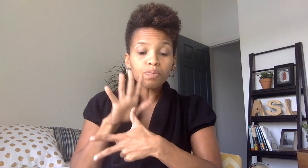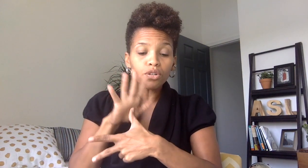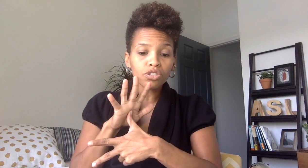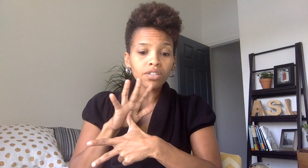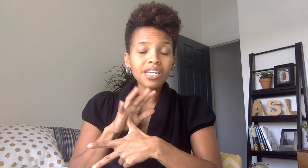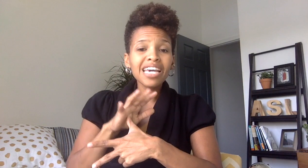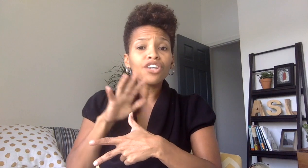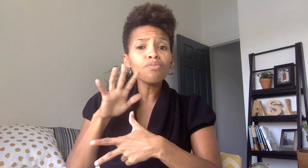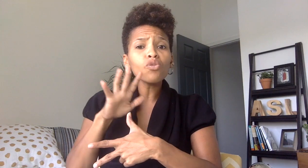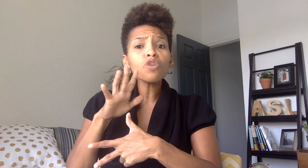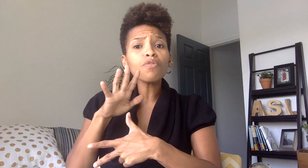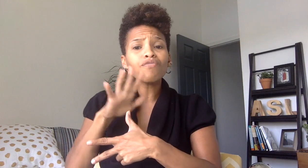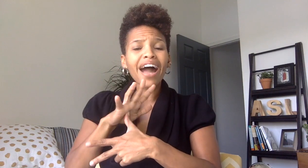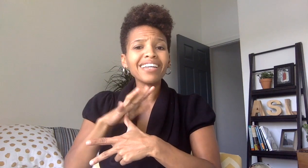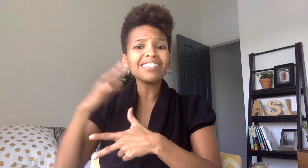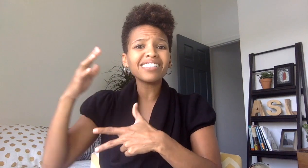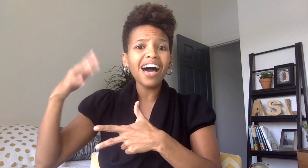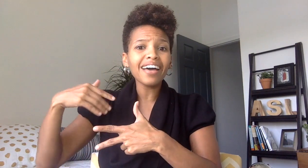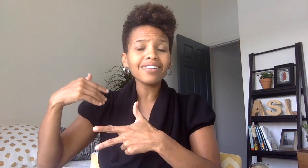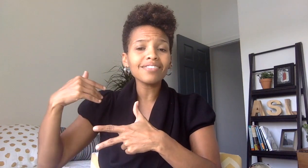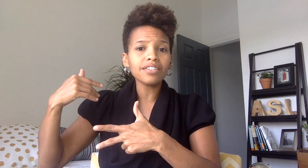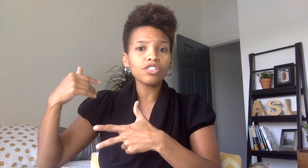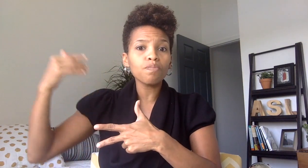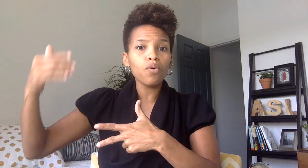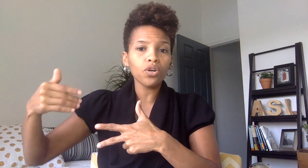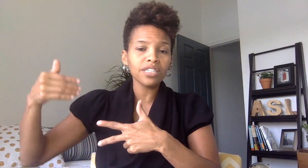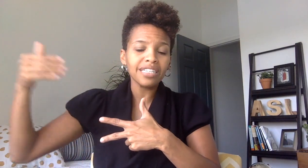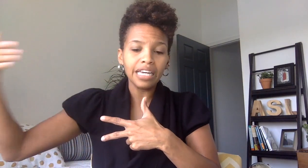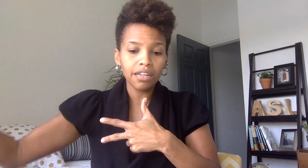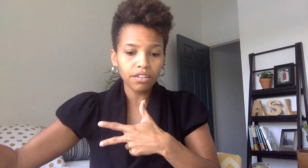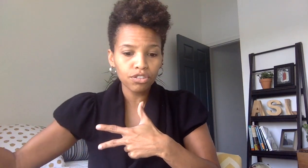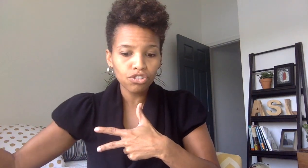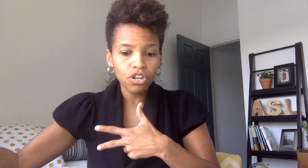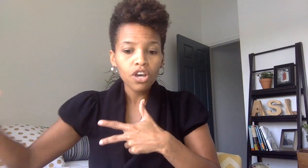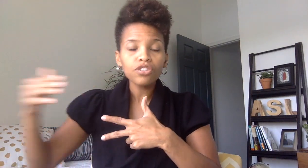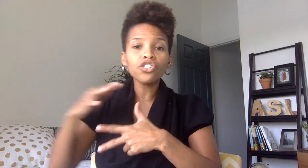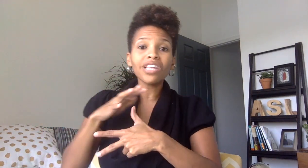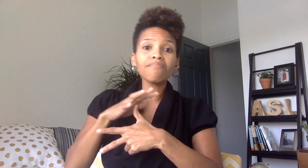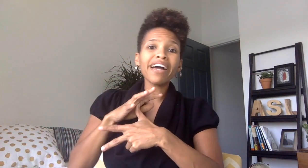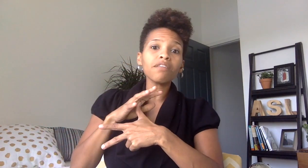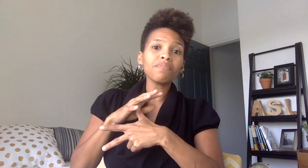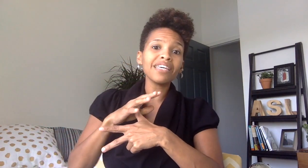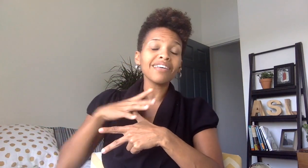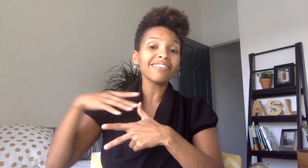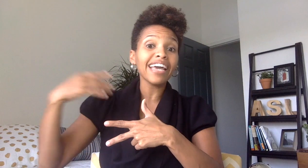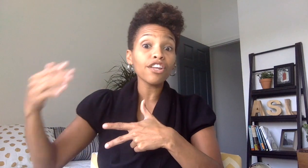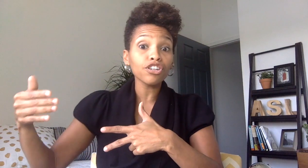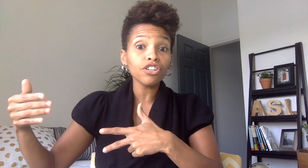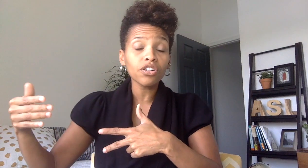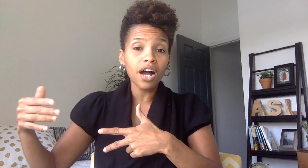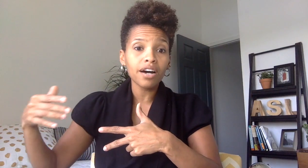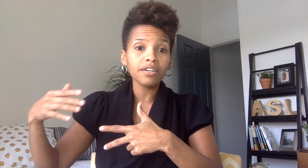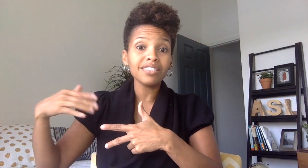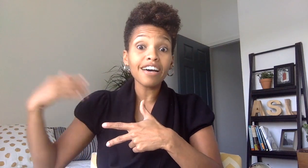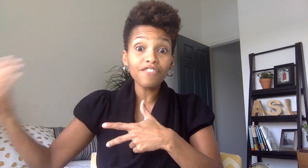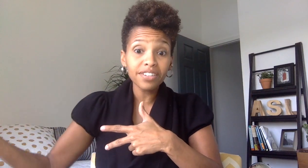person you're more providing signed supported English so they might be later deafened